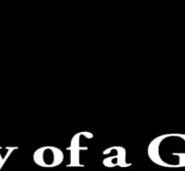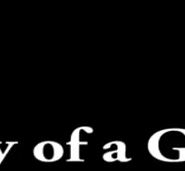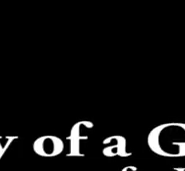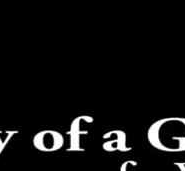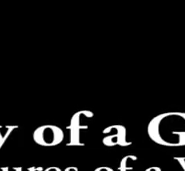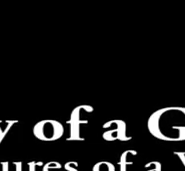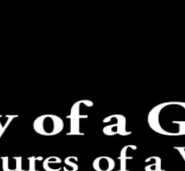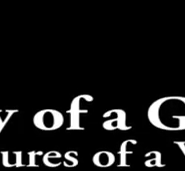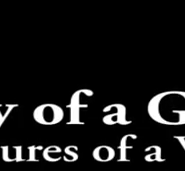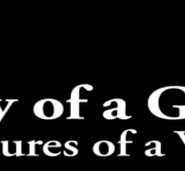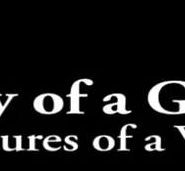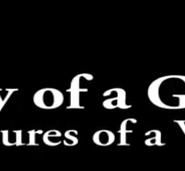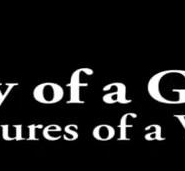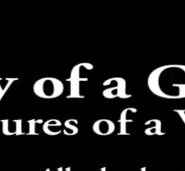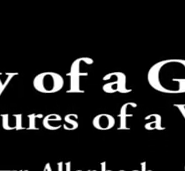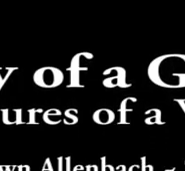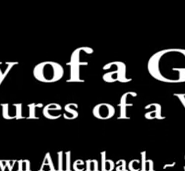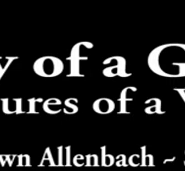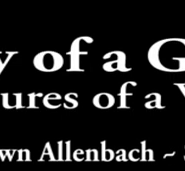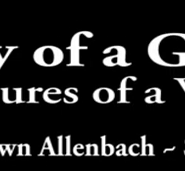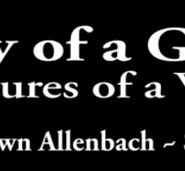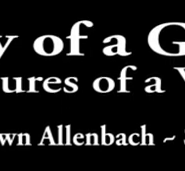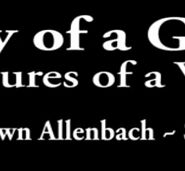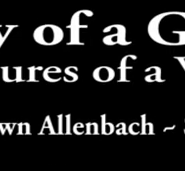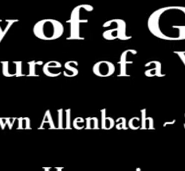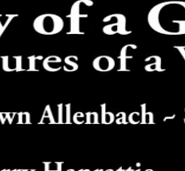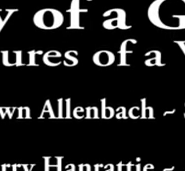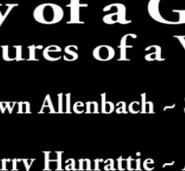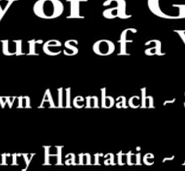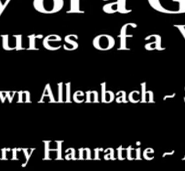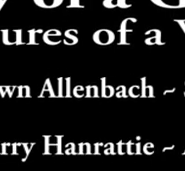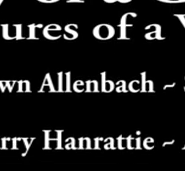Thanks. you. Thank you. Thank you.